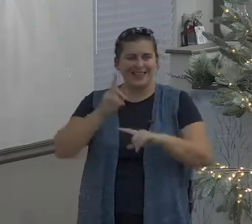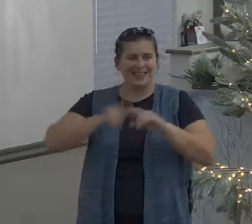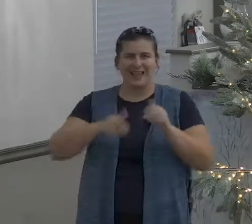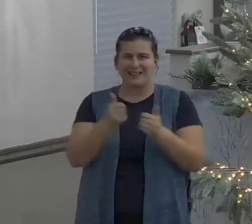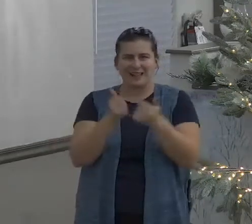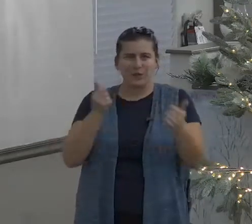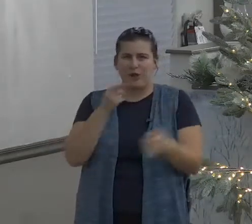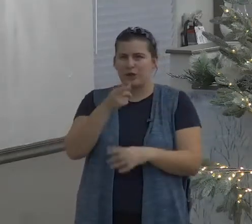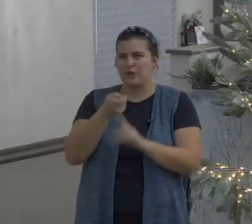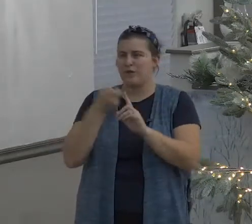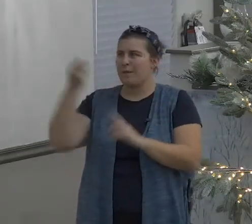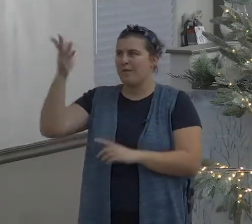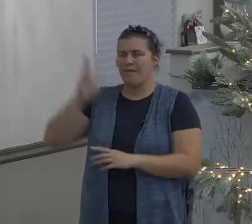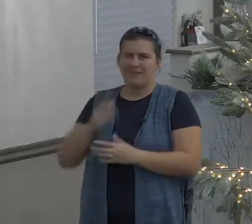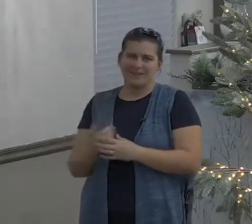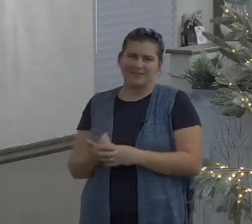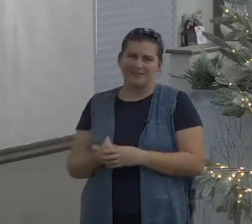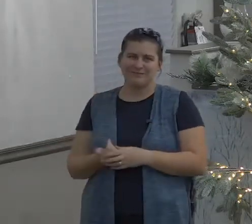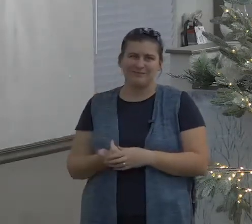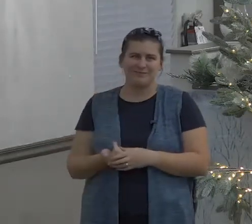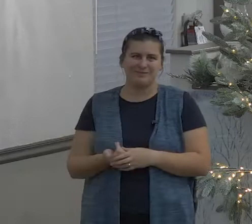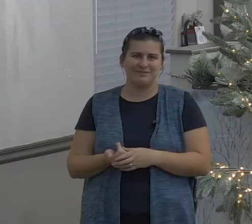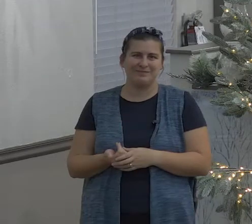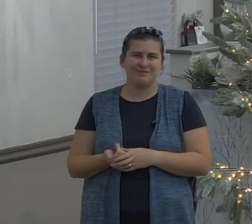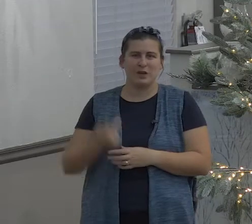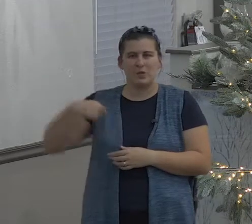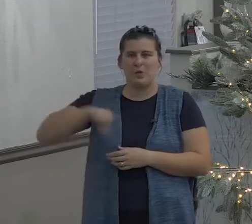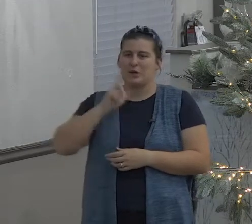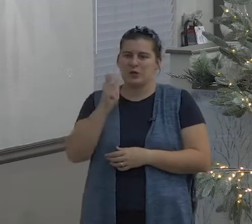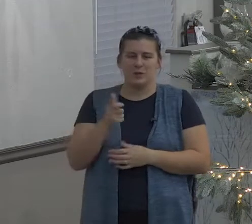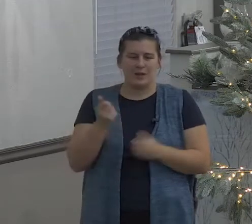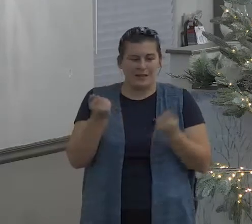separate a believer from the Lord